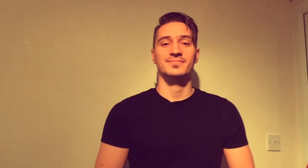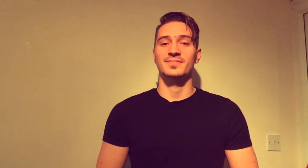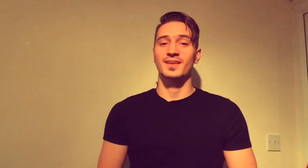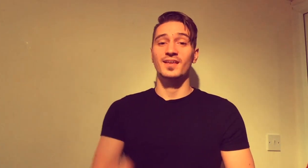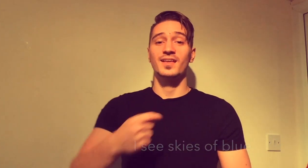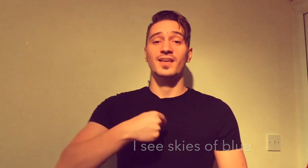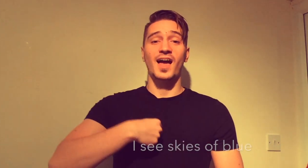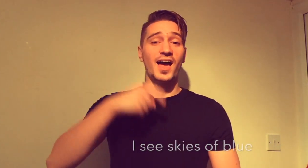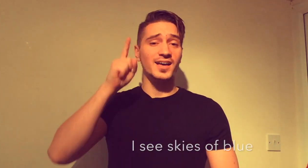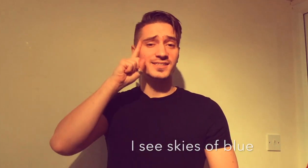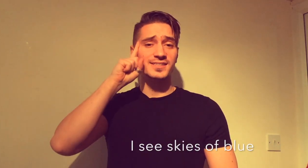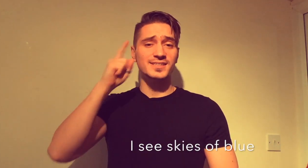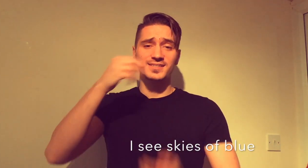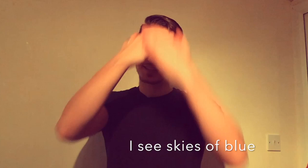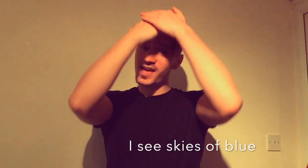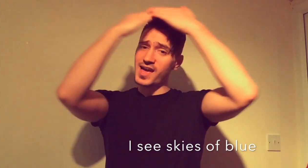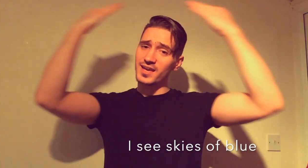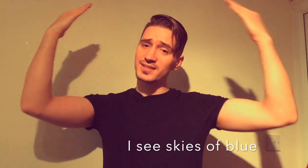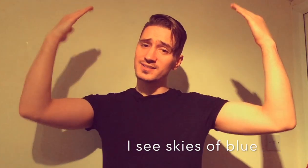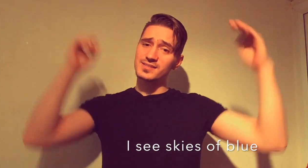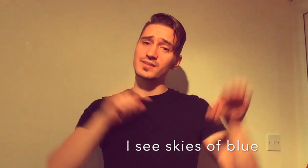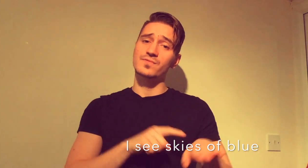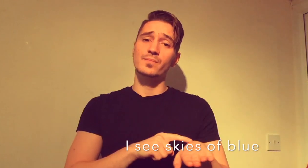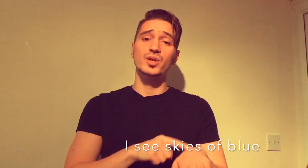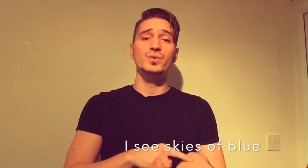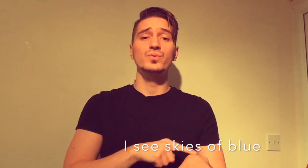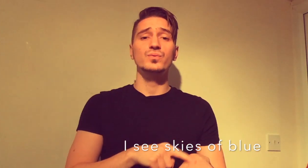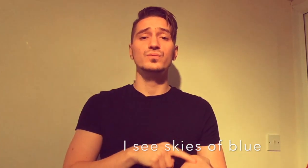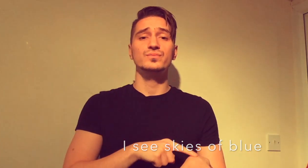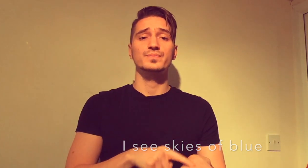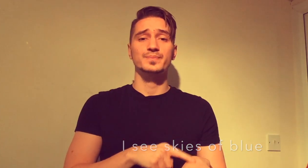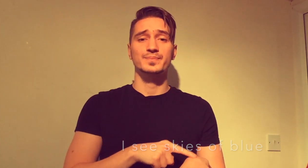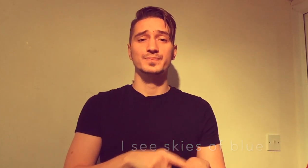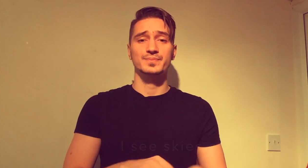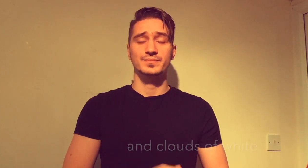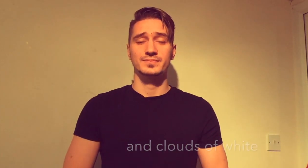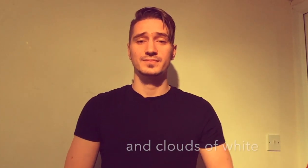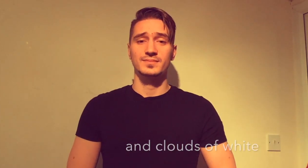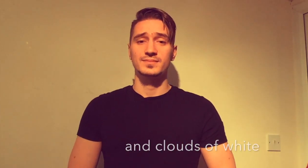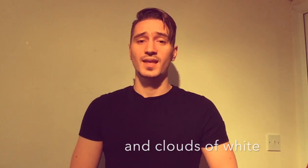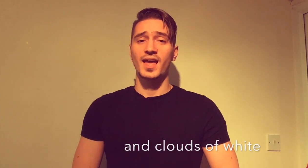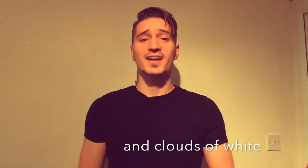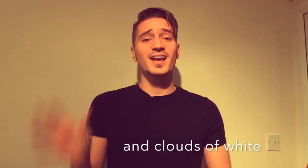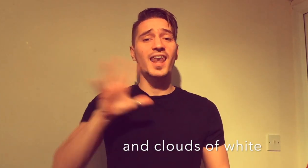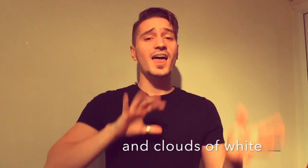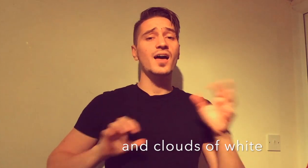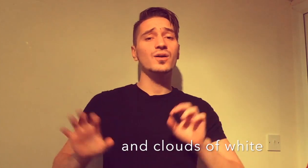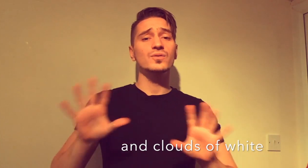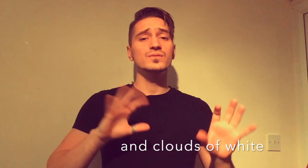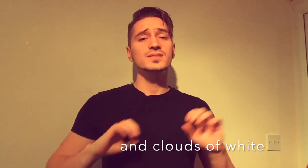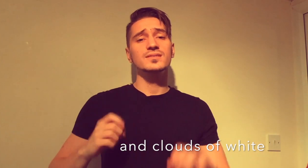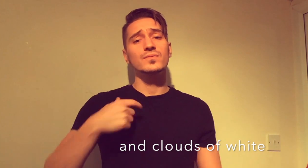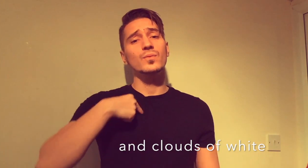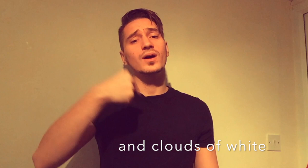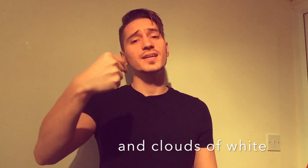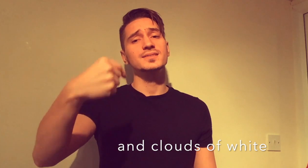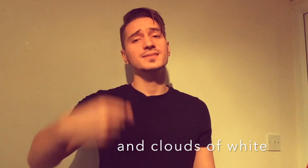I see skies of blue and clouds of white.